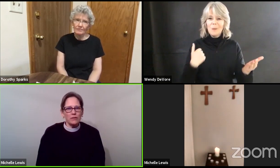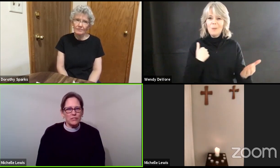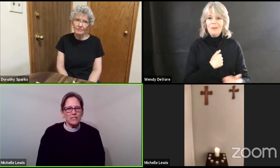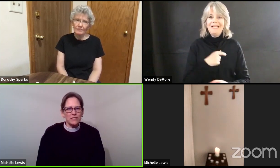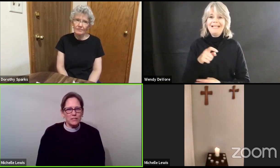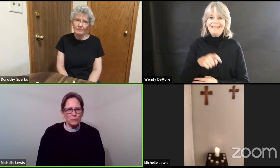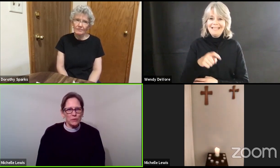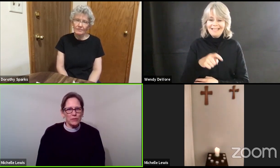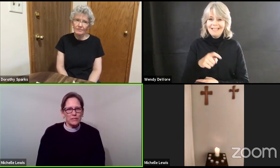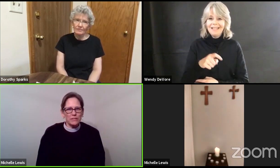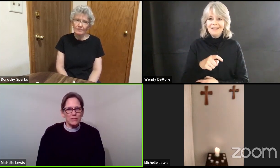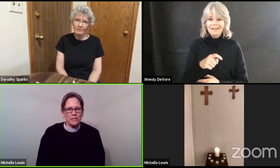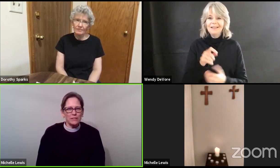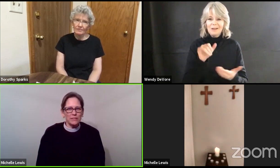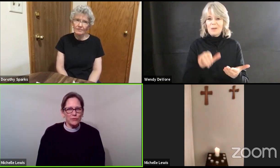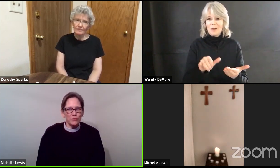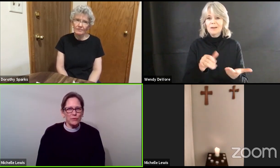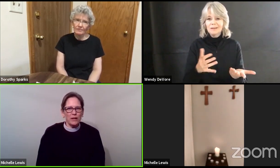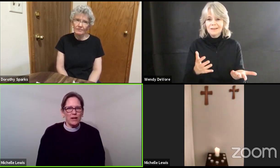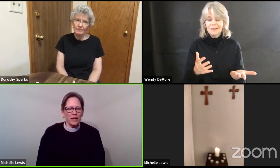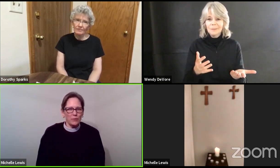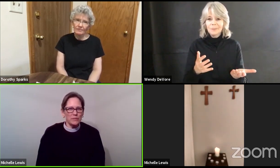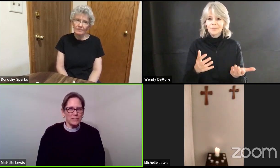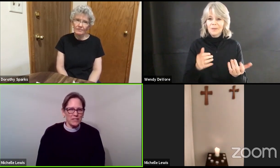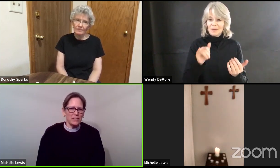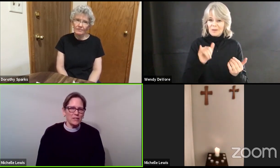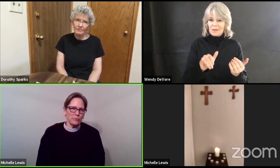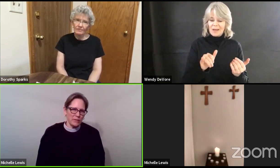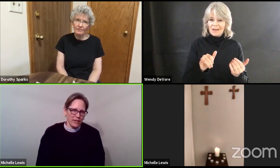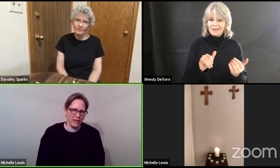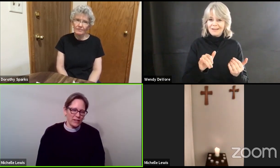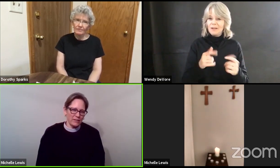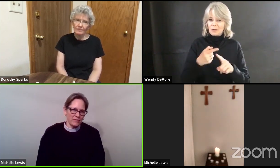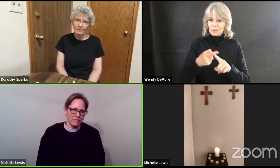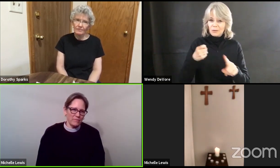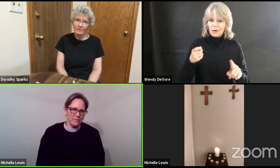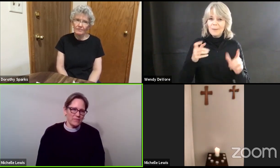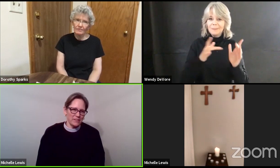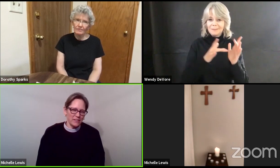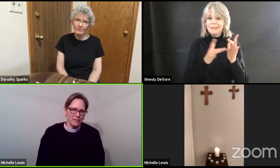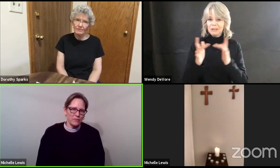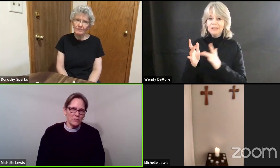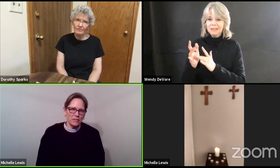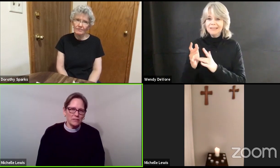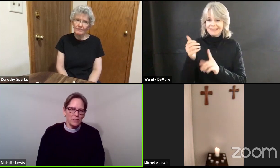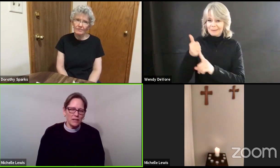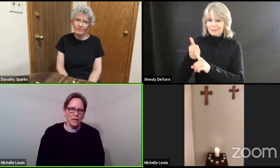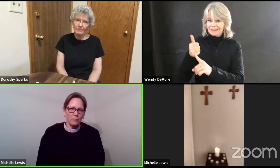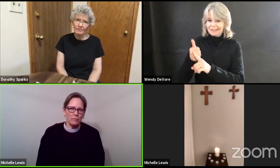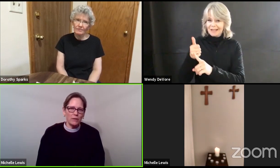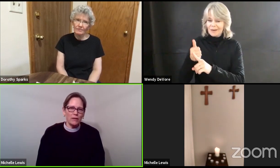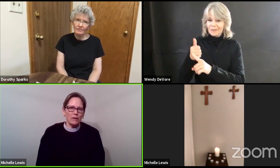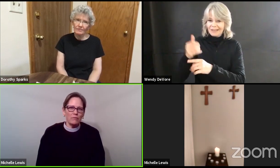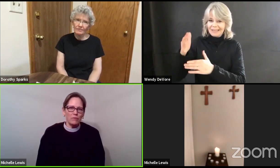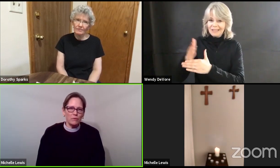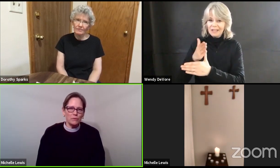Jesus words so I will say them again give a little time for those